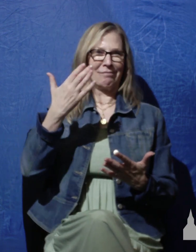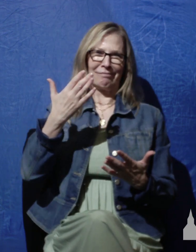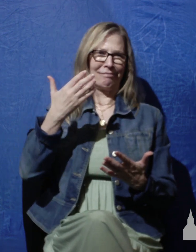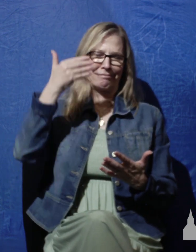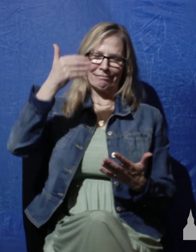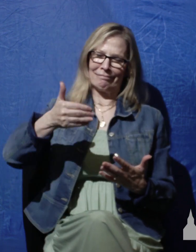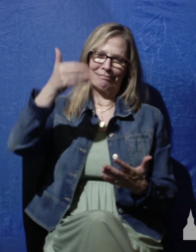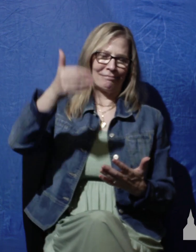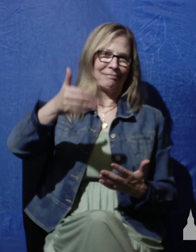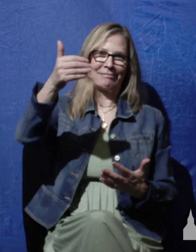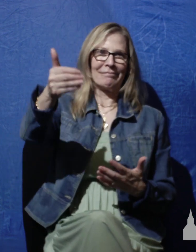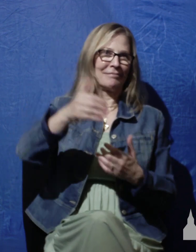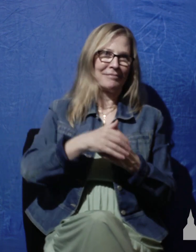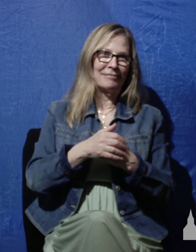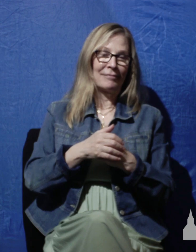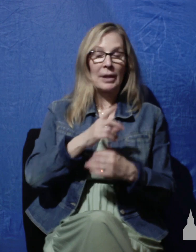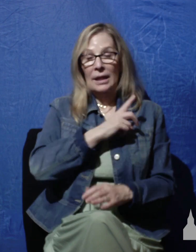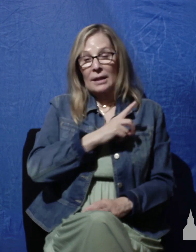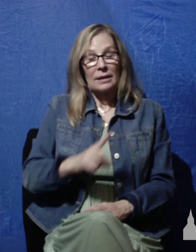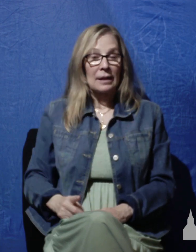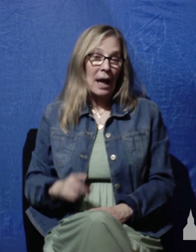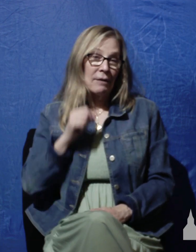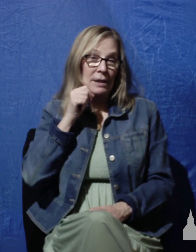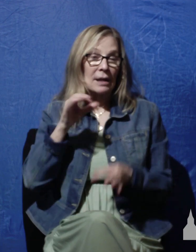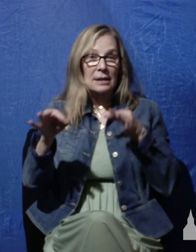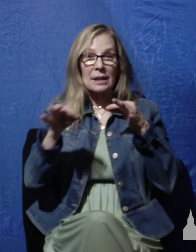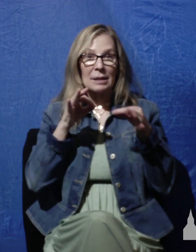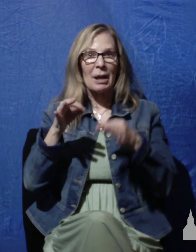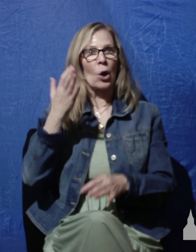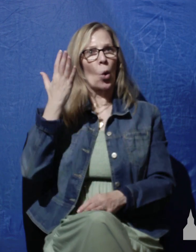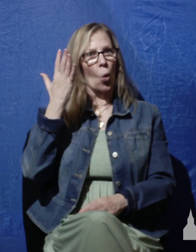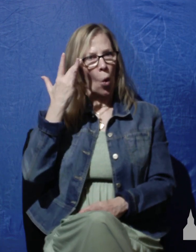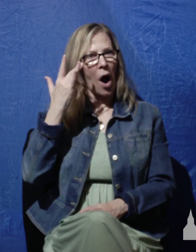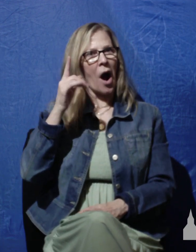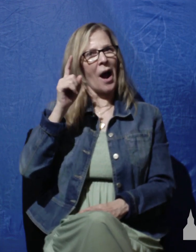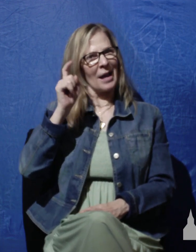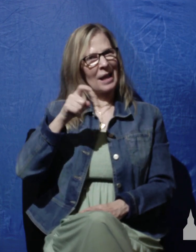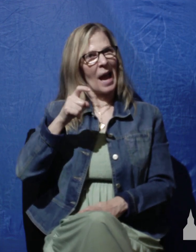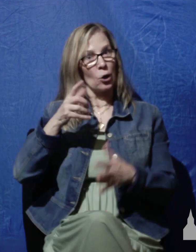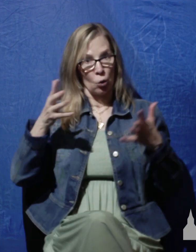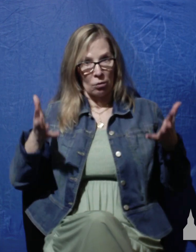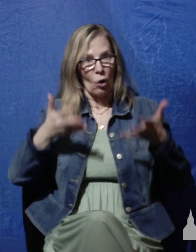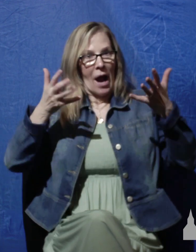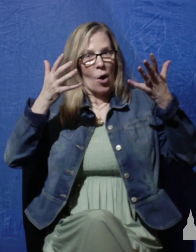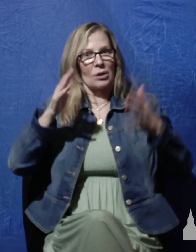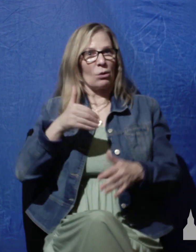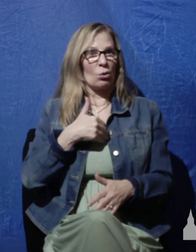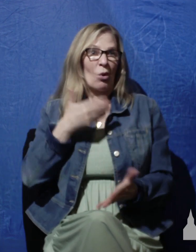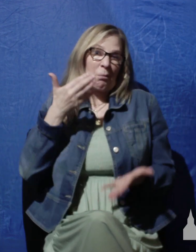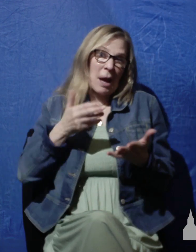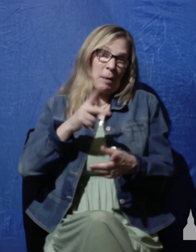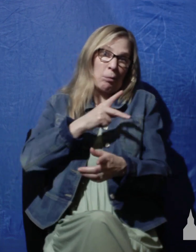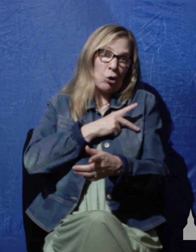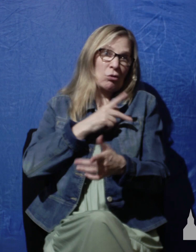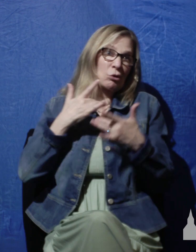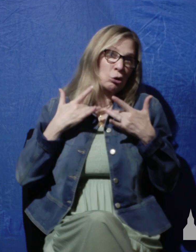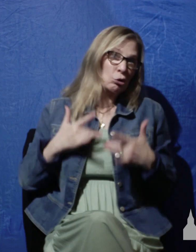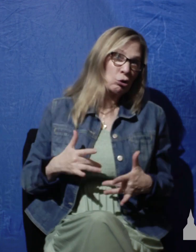soul to praise God. Perhaps he was facing some personal discouragement in his life. Maybe he was down and depressed over